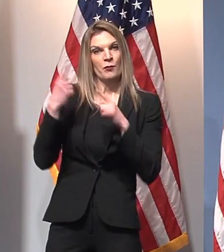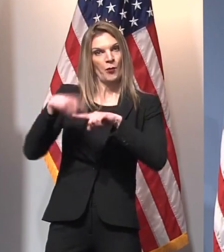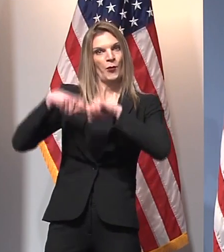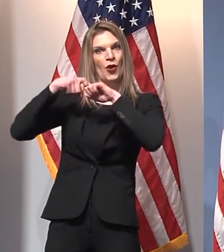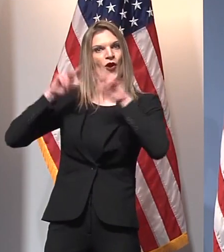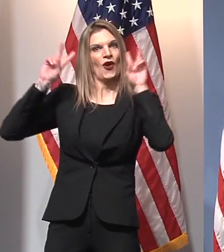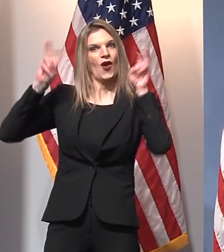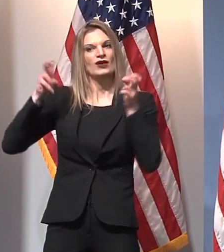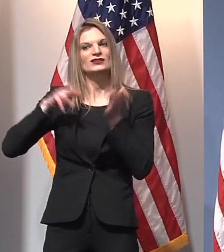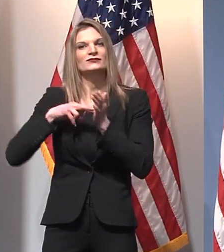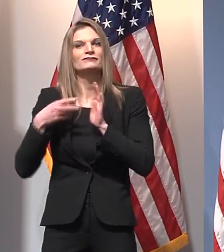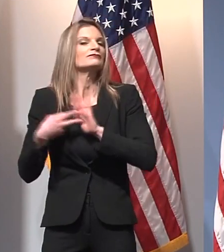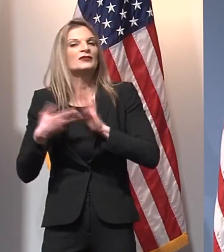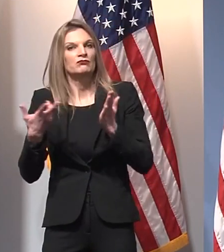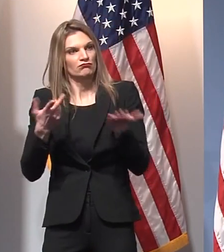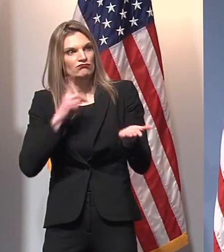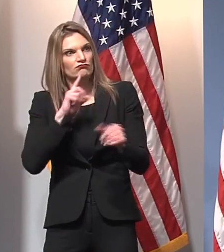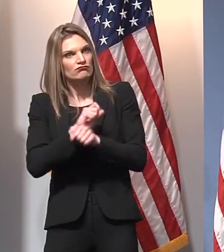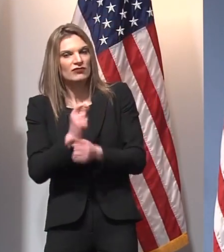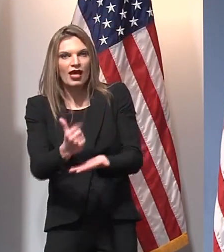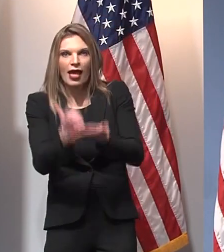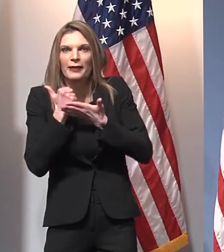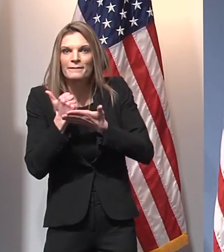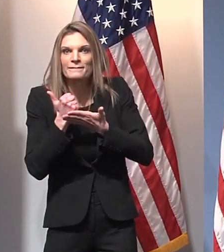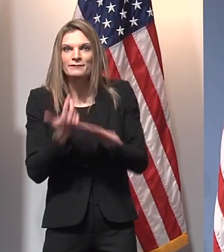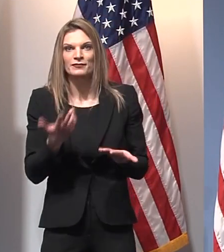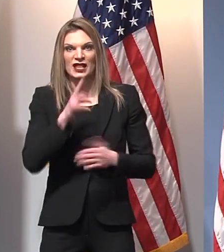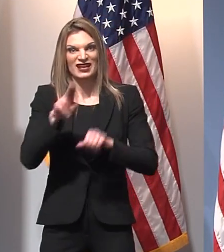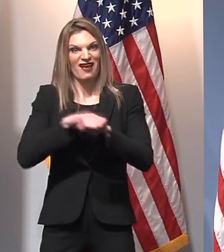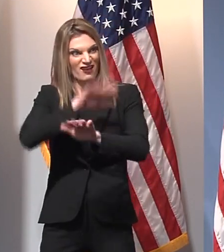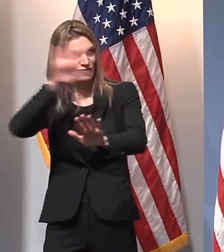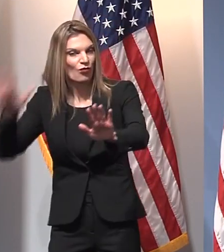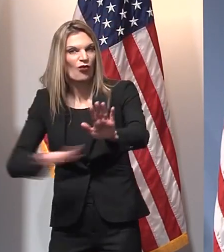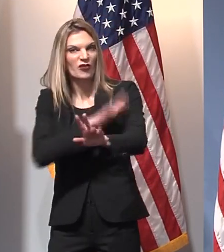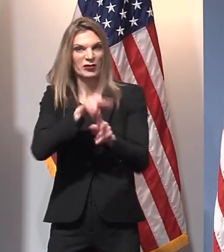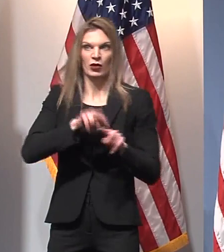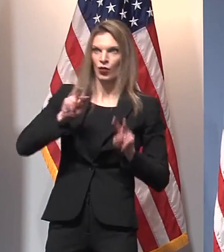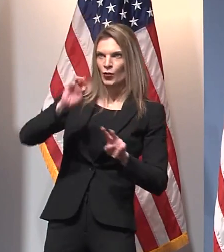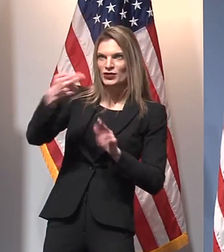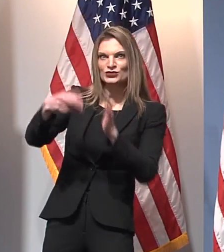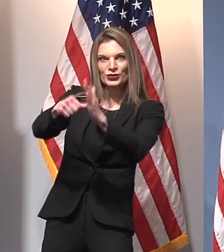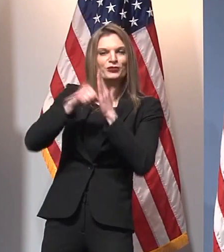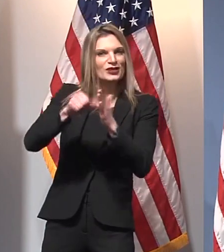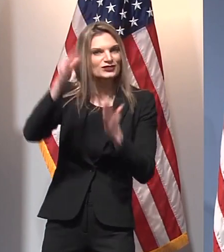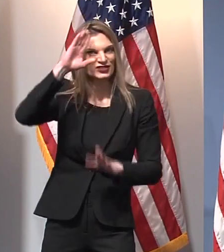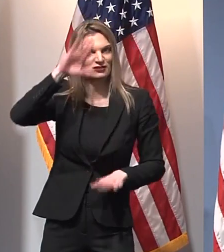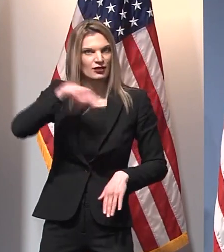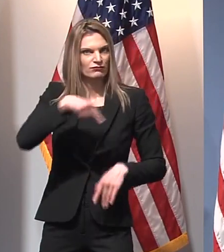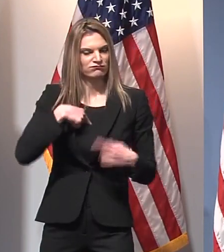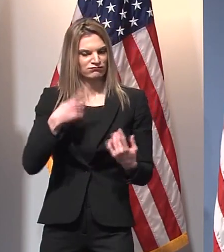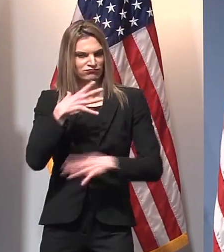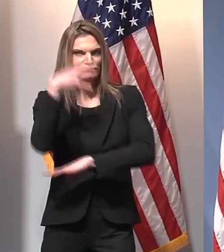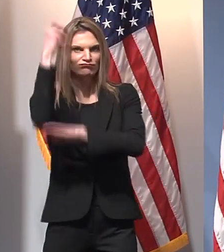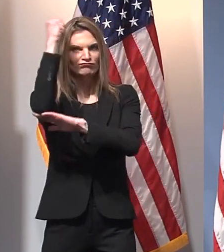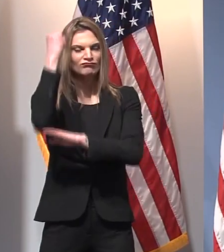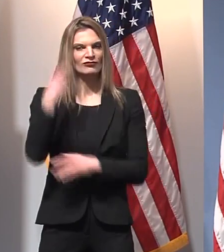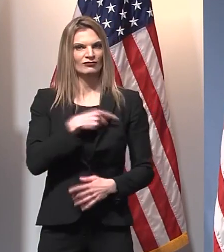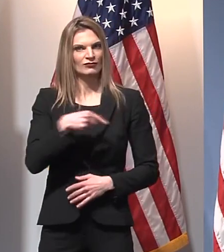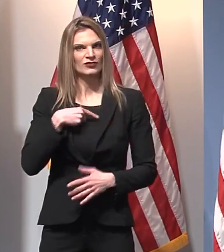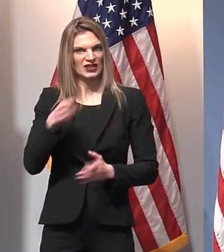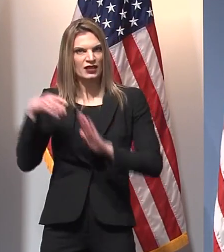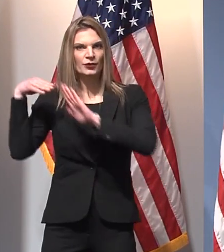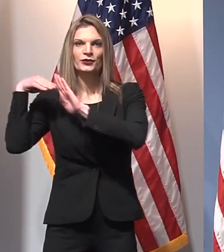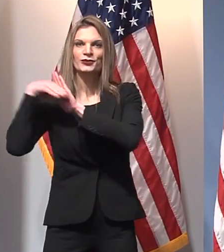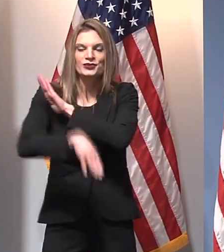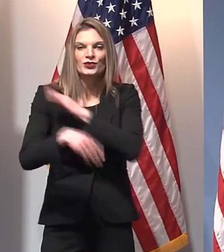a leader regionally. We're a leader nationally. And we're in a strong enough position that we can do this safely and